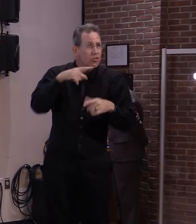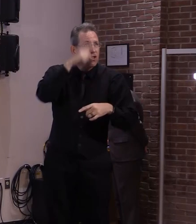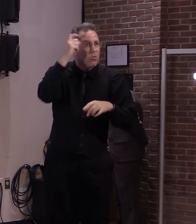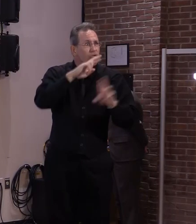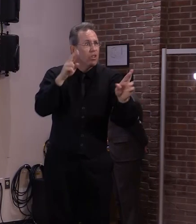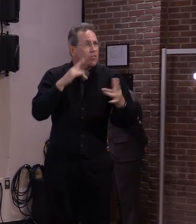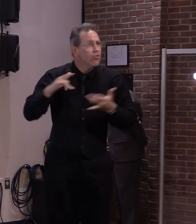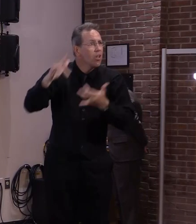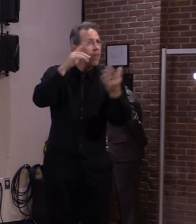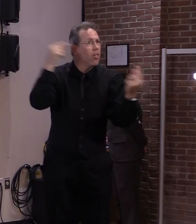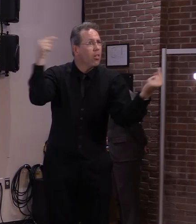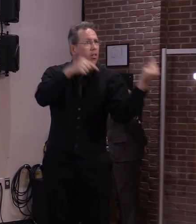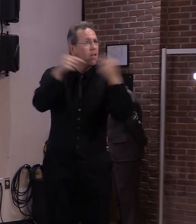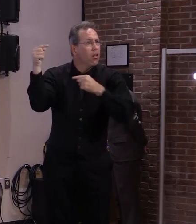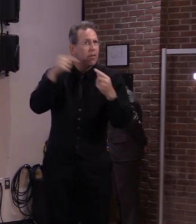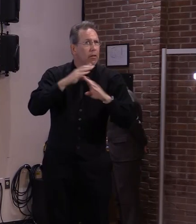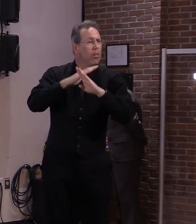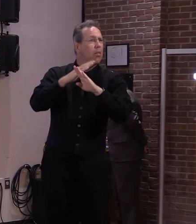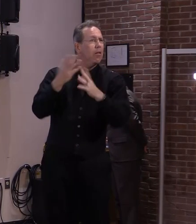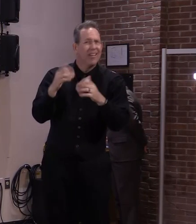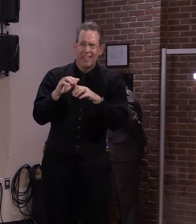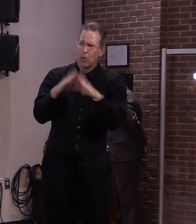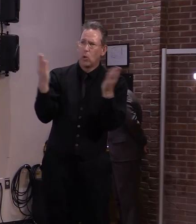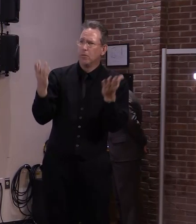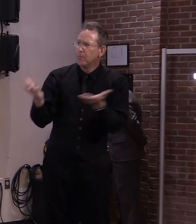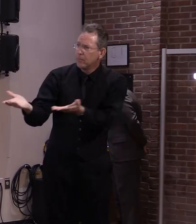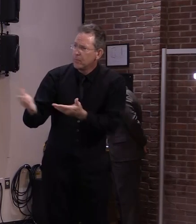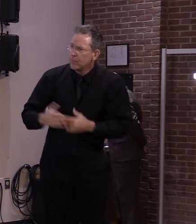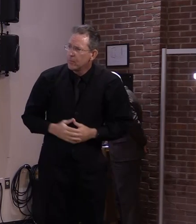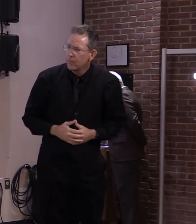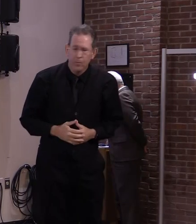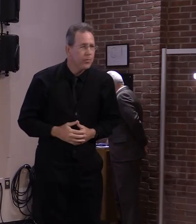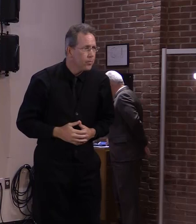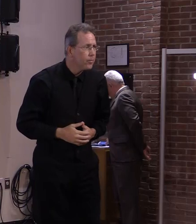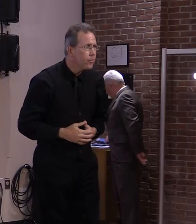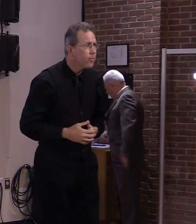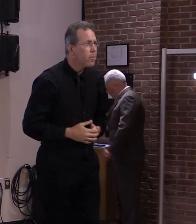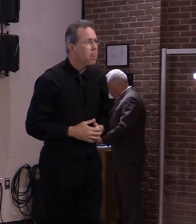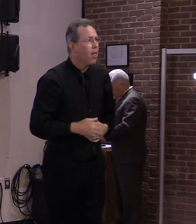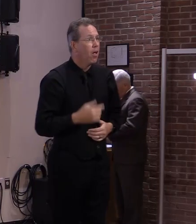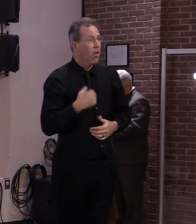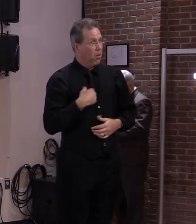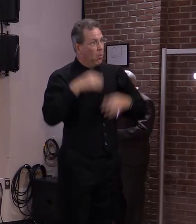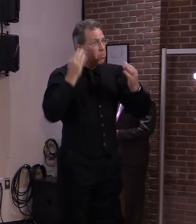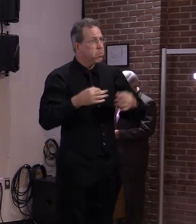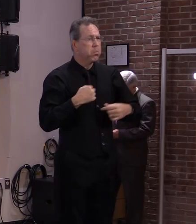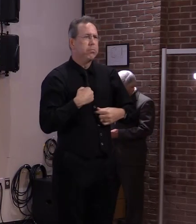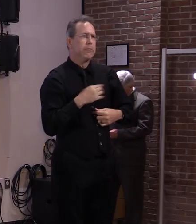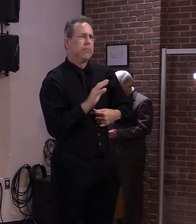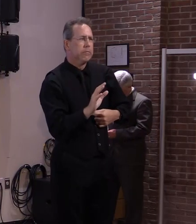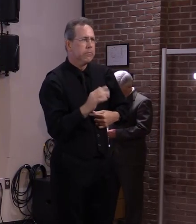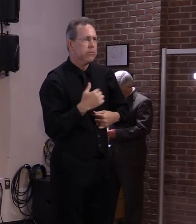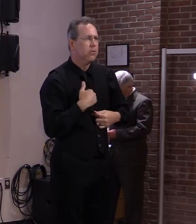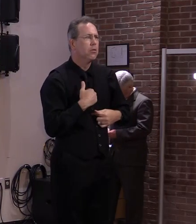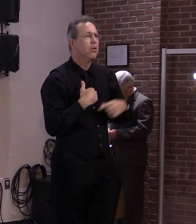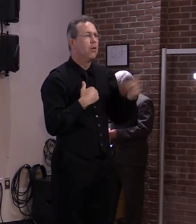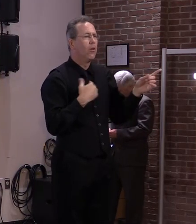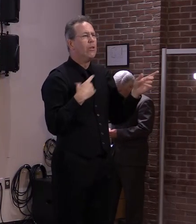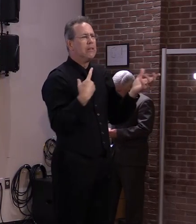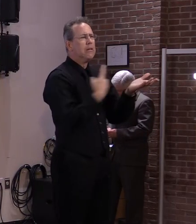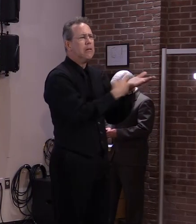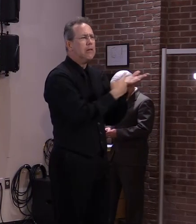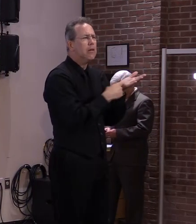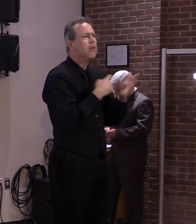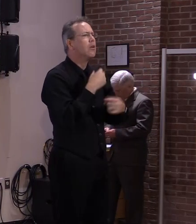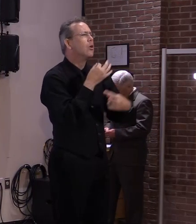hear some news this morning. It appears that there is going to be a meeting fairly soon with the Canadian